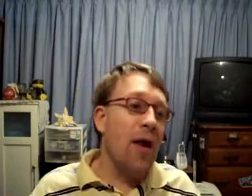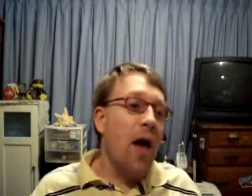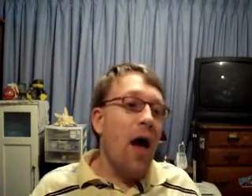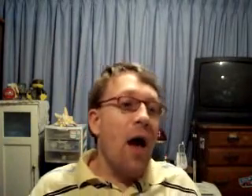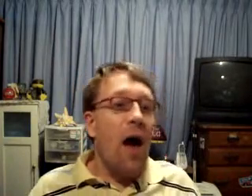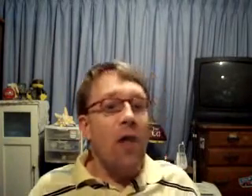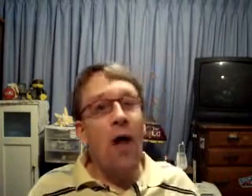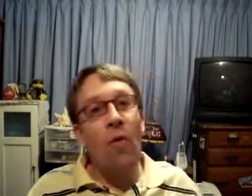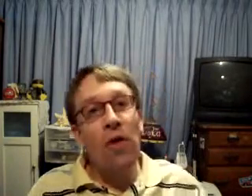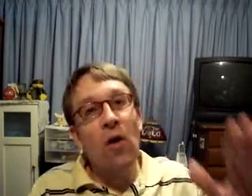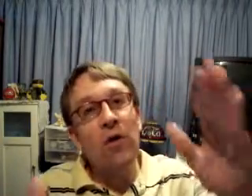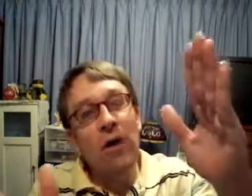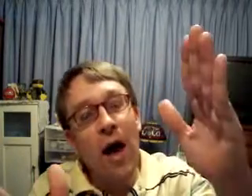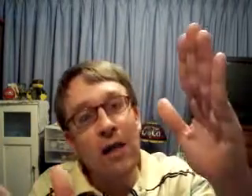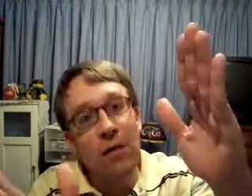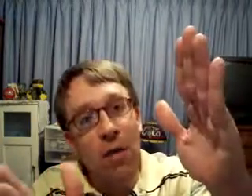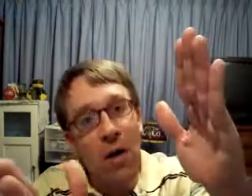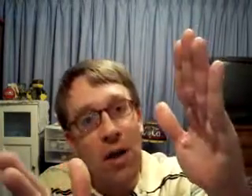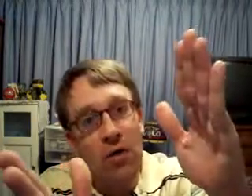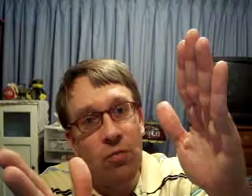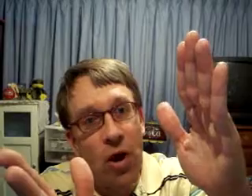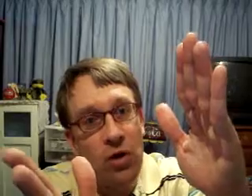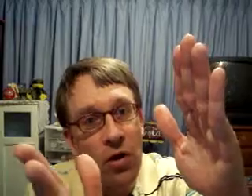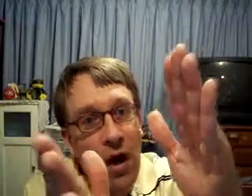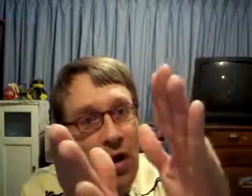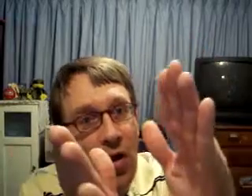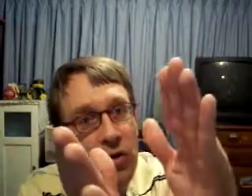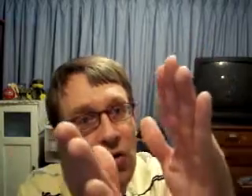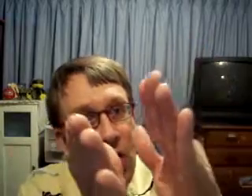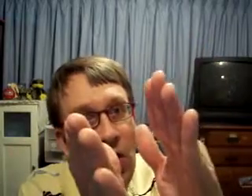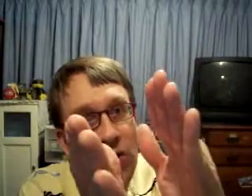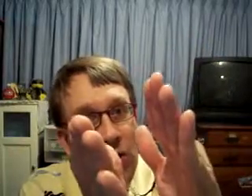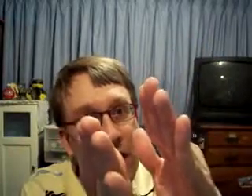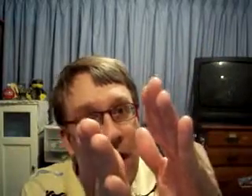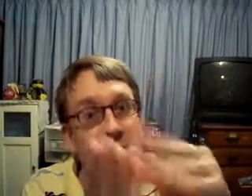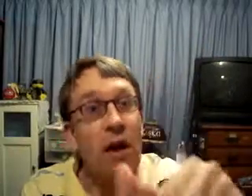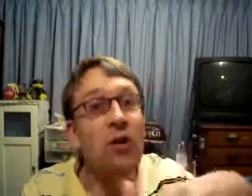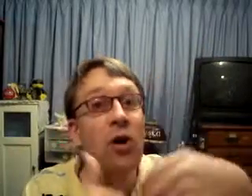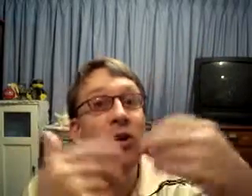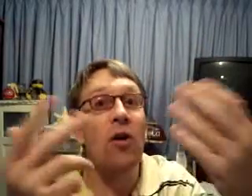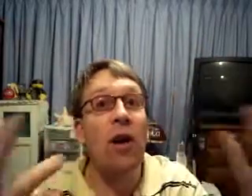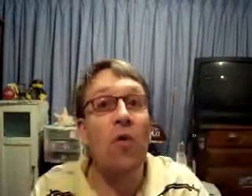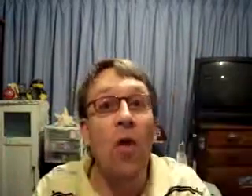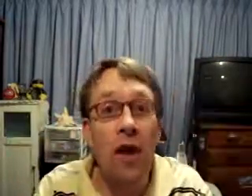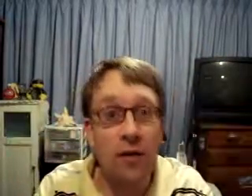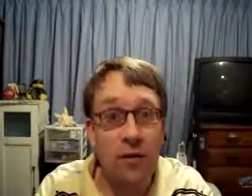that when those lines of barometric pressure get closer and closer together, they start generating winds.